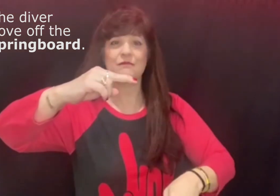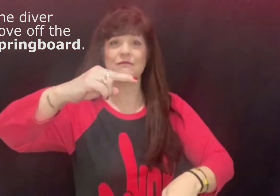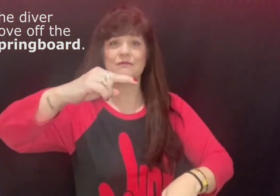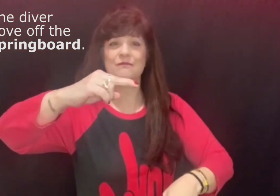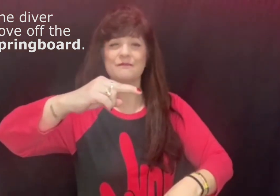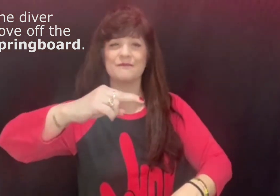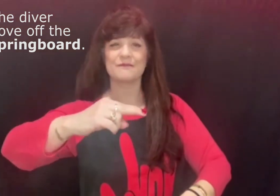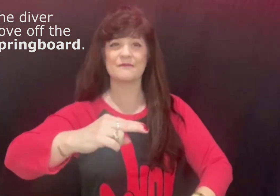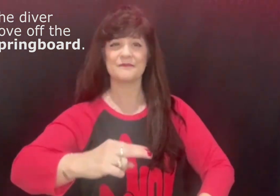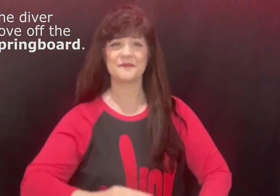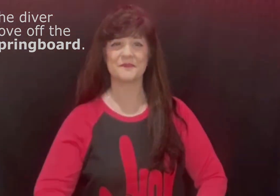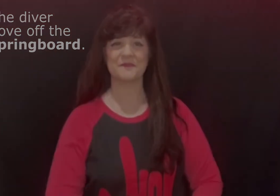and then goes into the water.